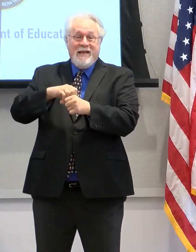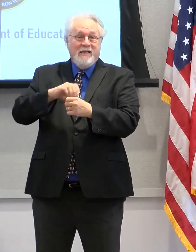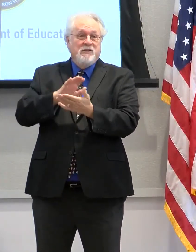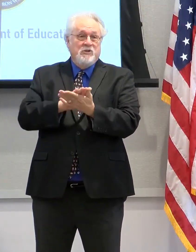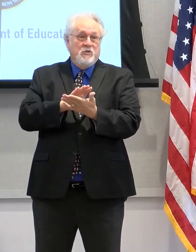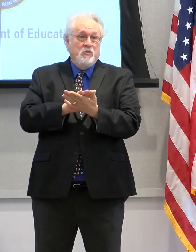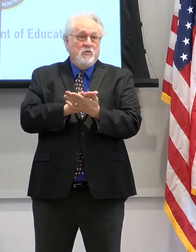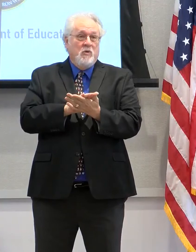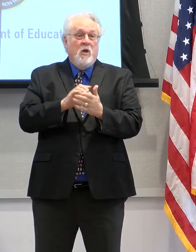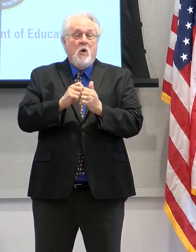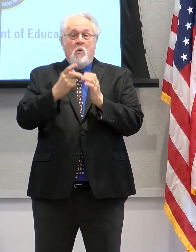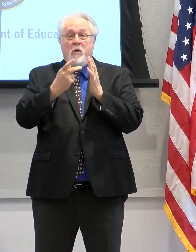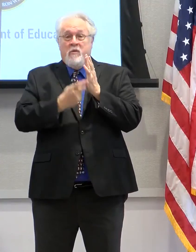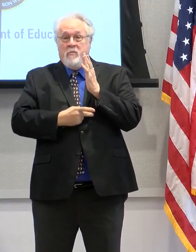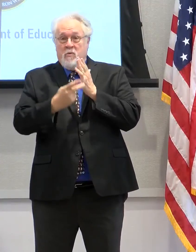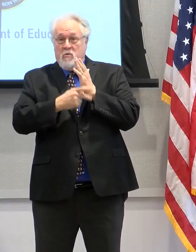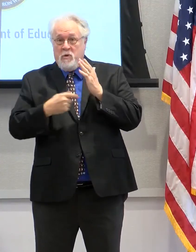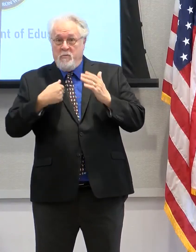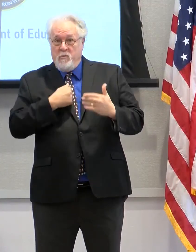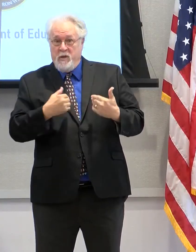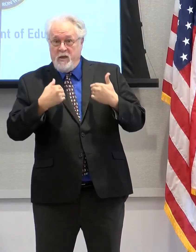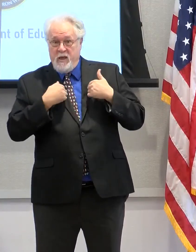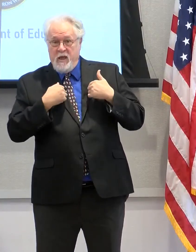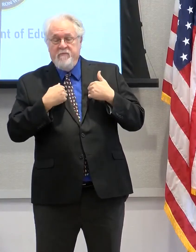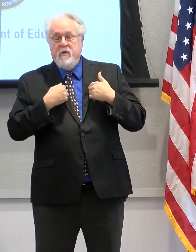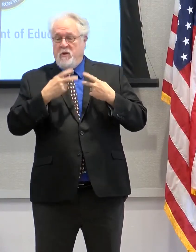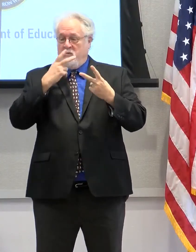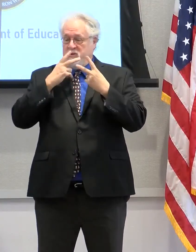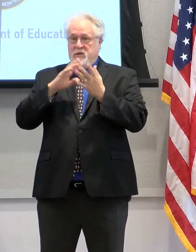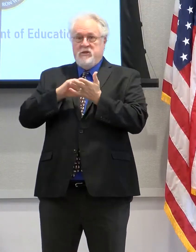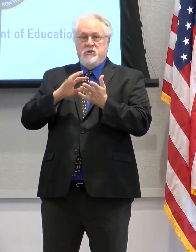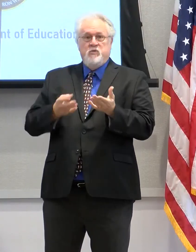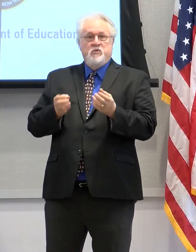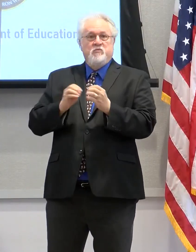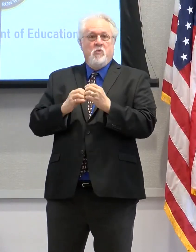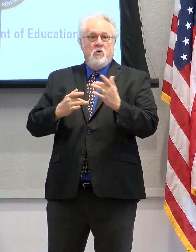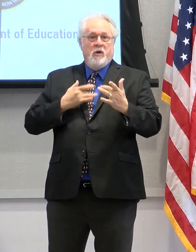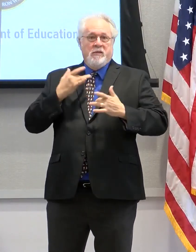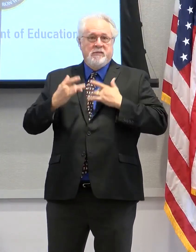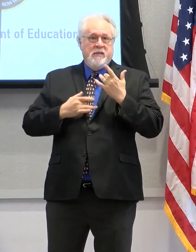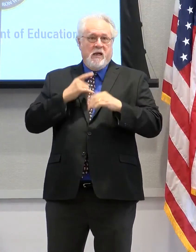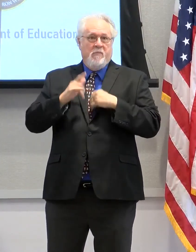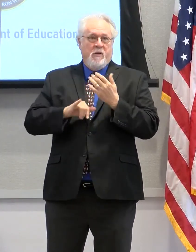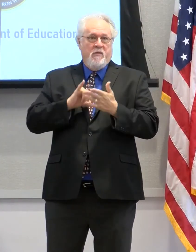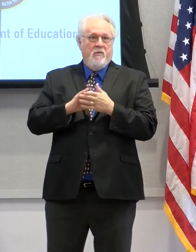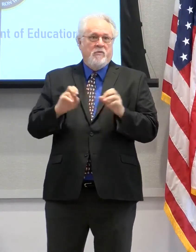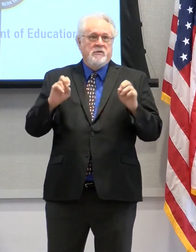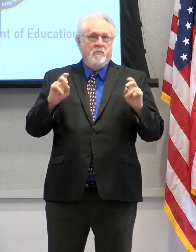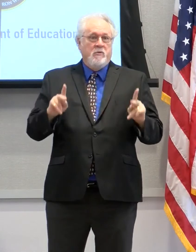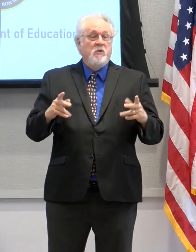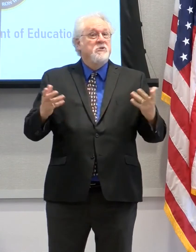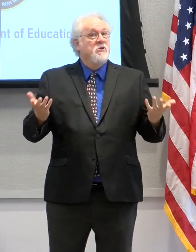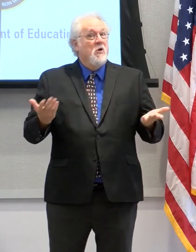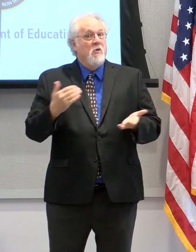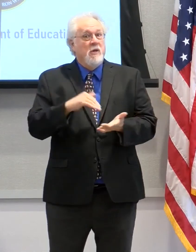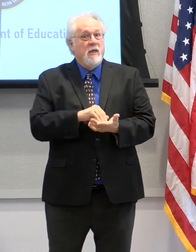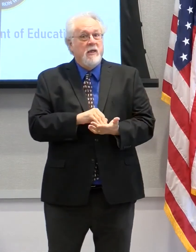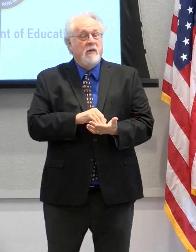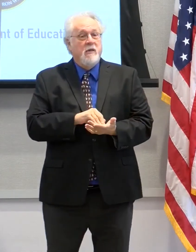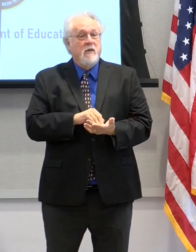with the programming and the things that we have access to, we are seeing students get more excited about those opportunities. So, again,